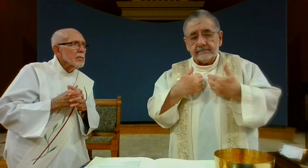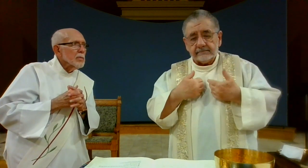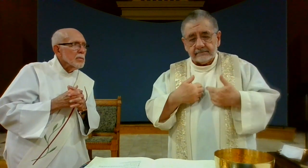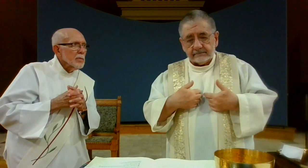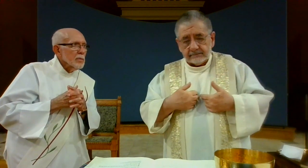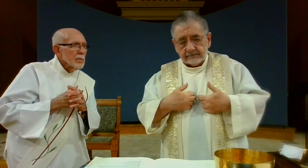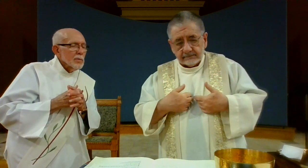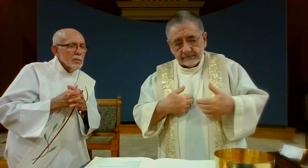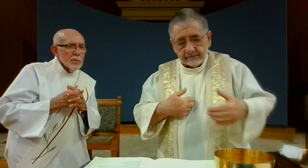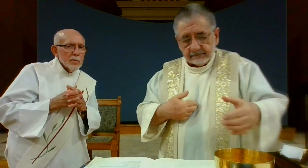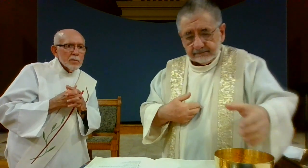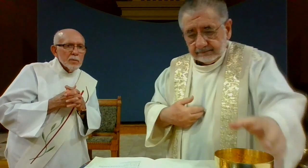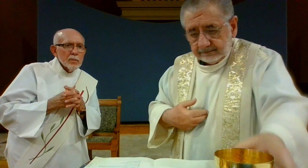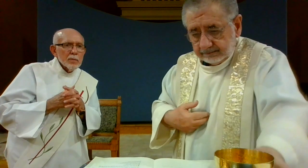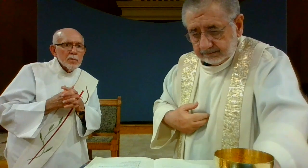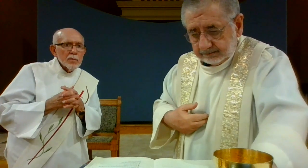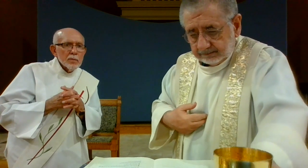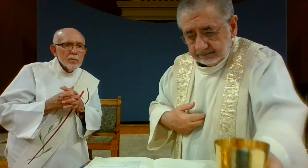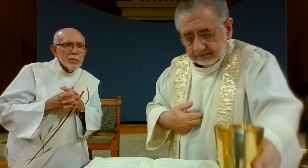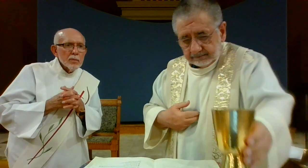of me. Amen. Amen.